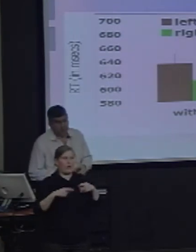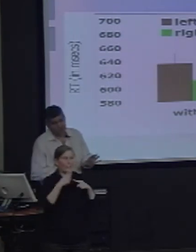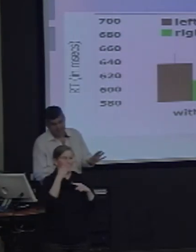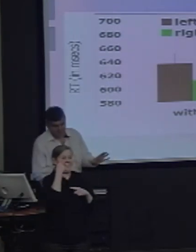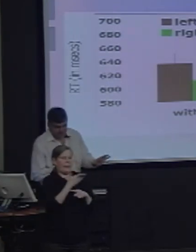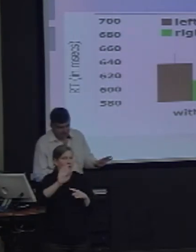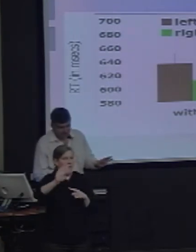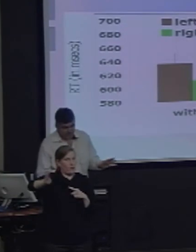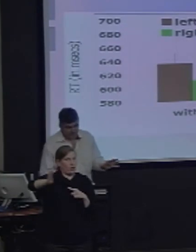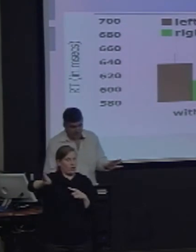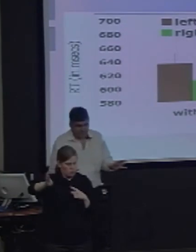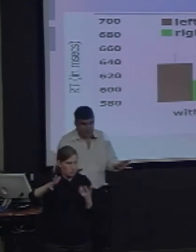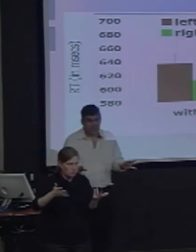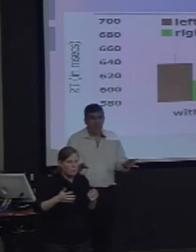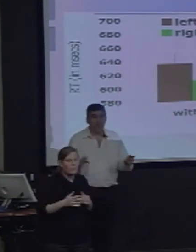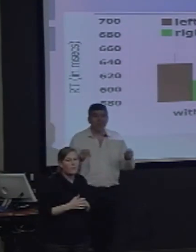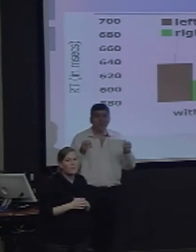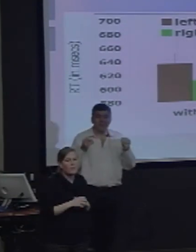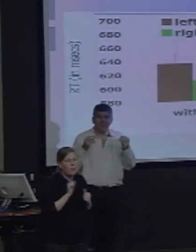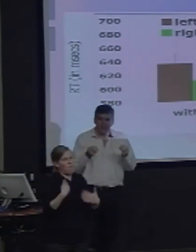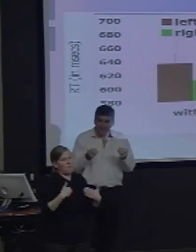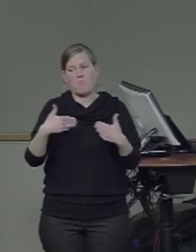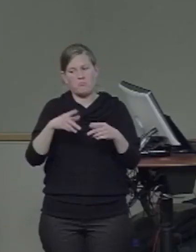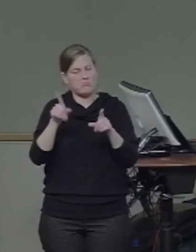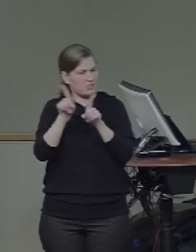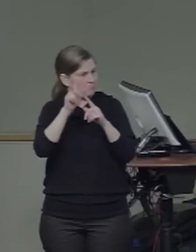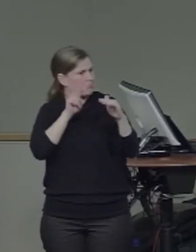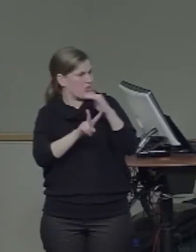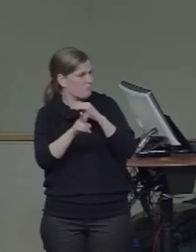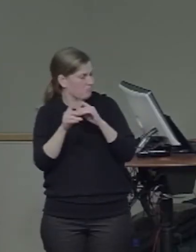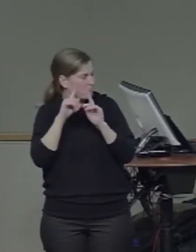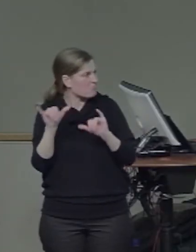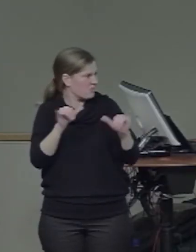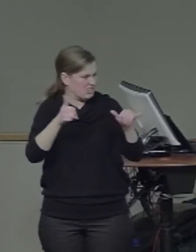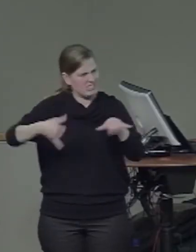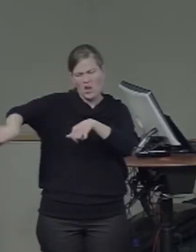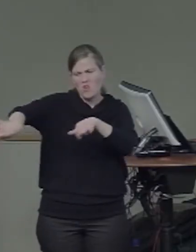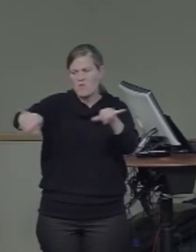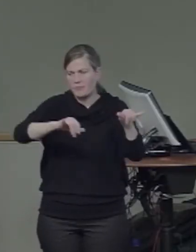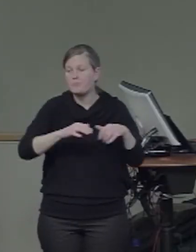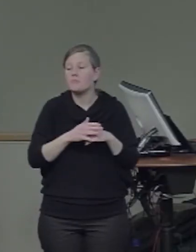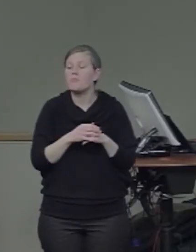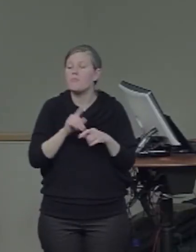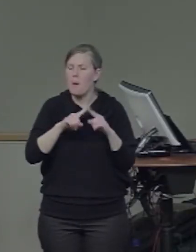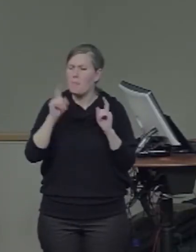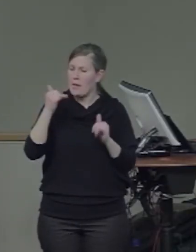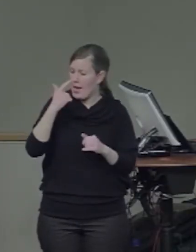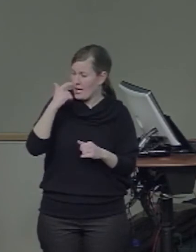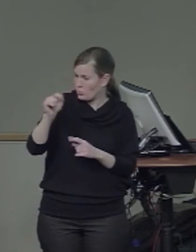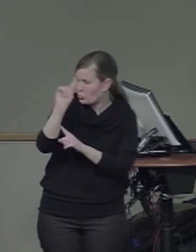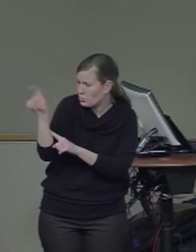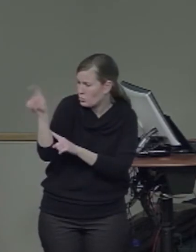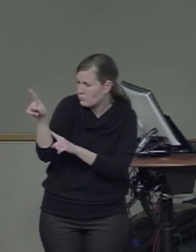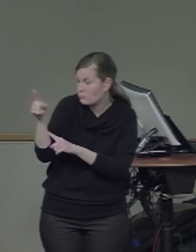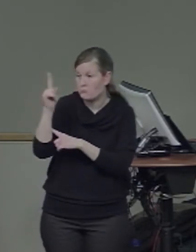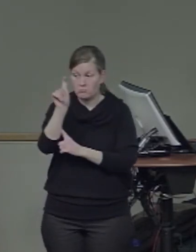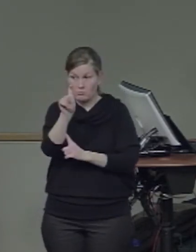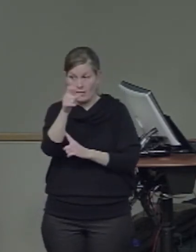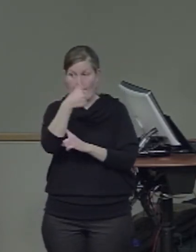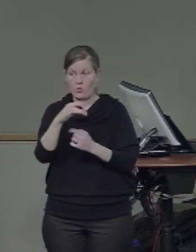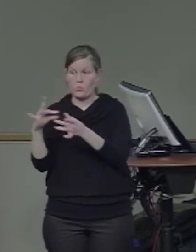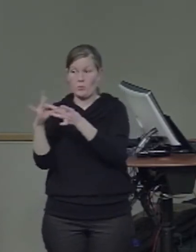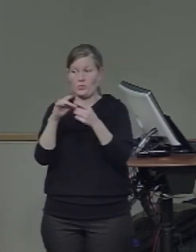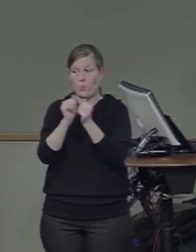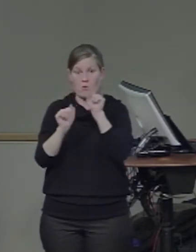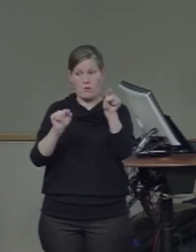Okay? So that's standard. The interesting question is, is there any relationship between these findings? Of